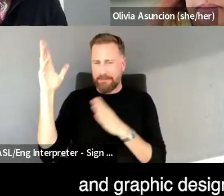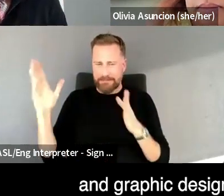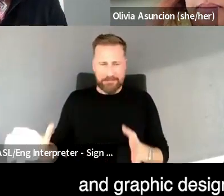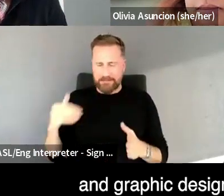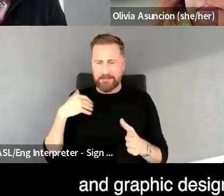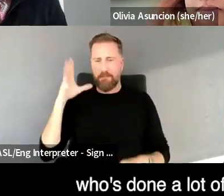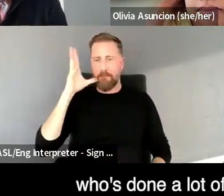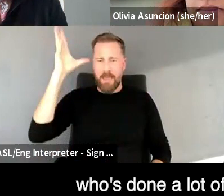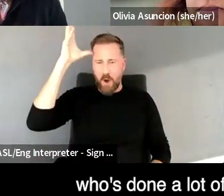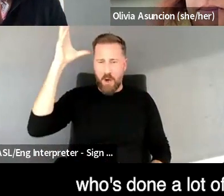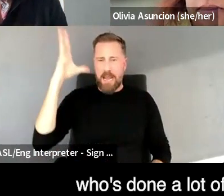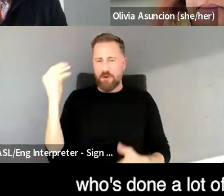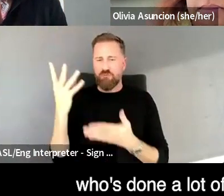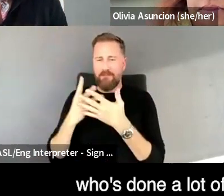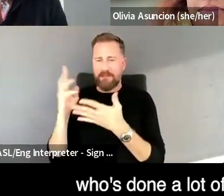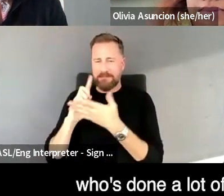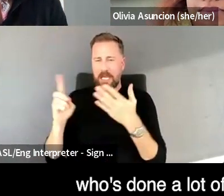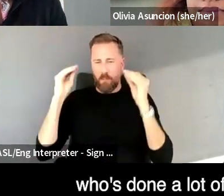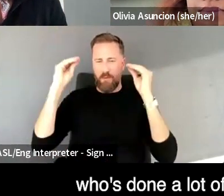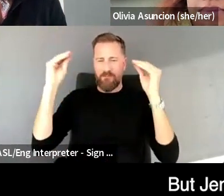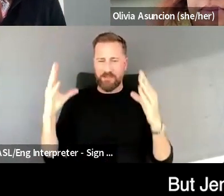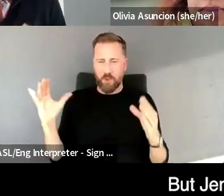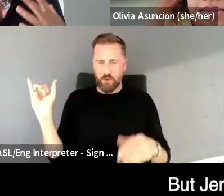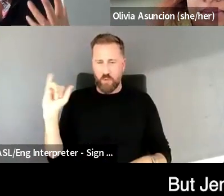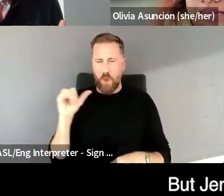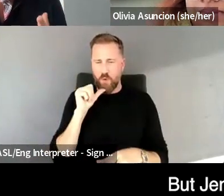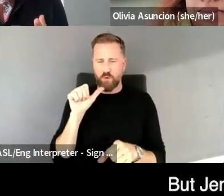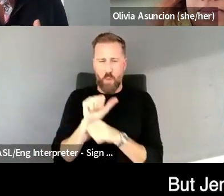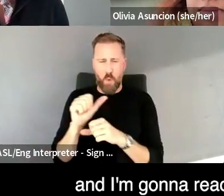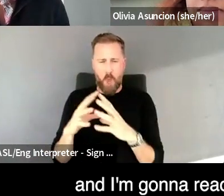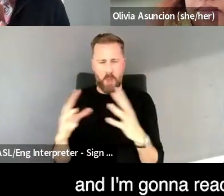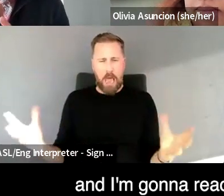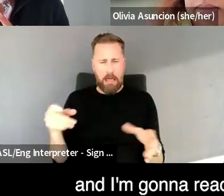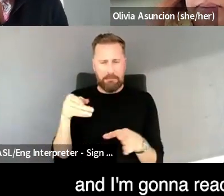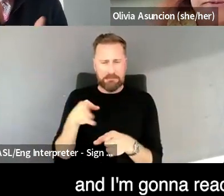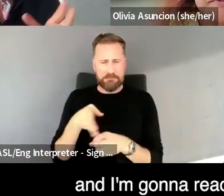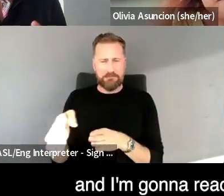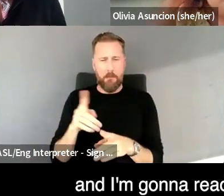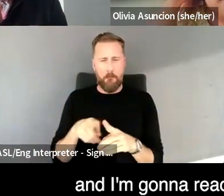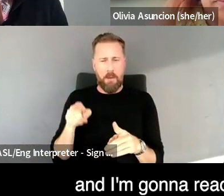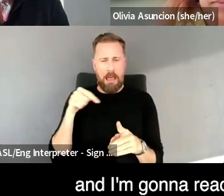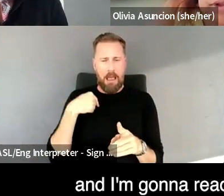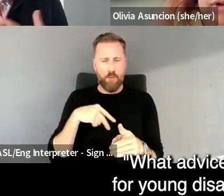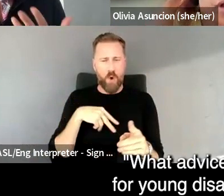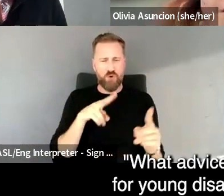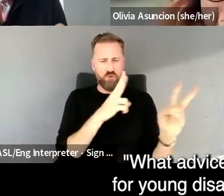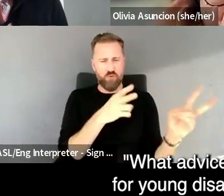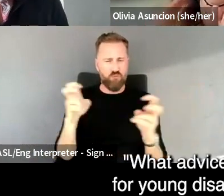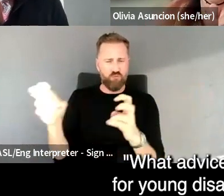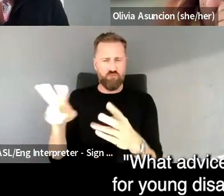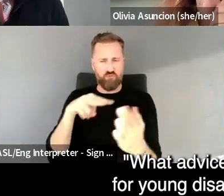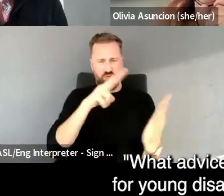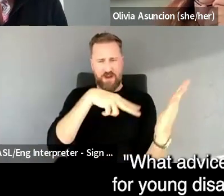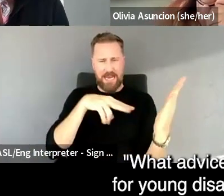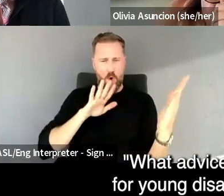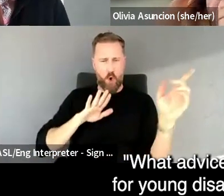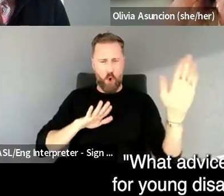professor as well. Um, who's done a lot of work in this space, but Jen asked, and I'm going to read from her question. What advice do you